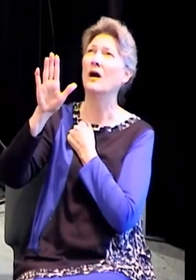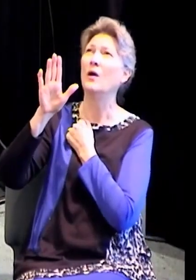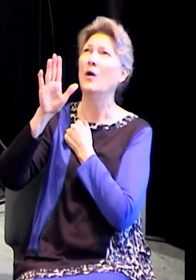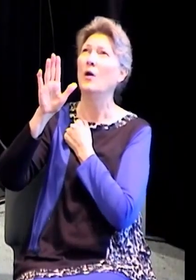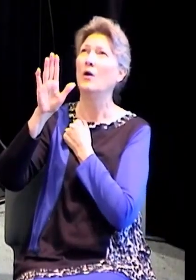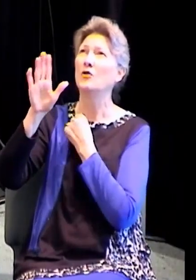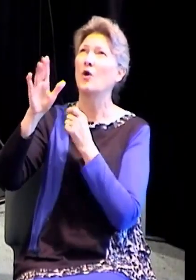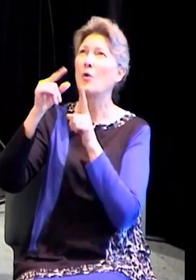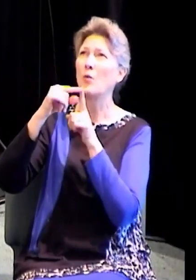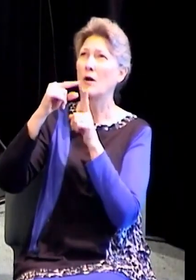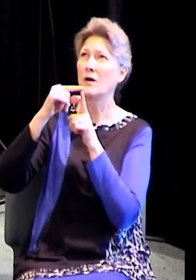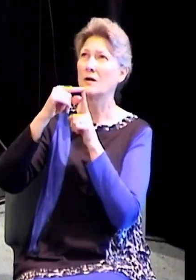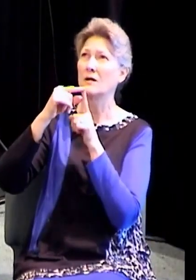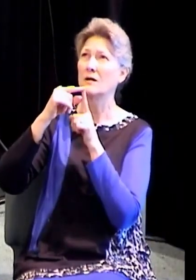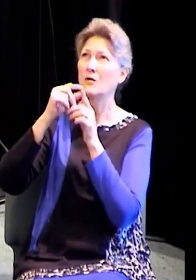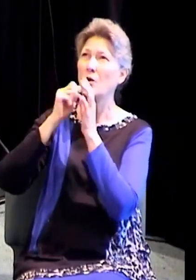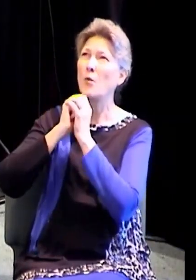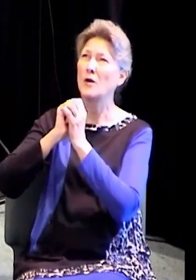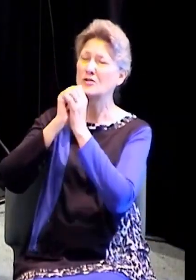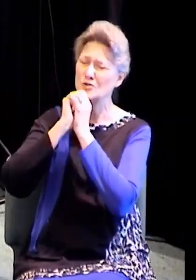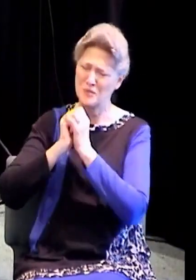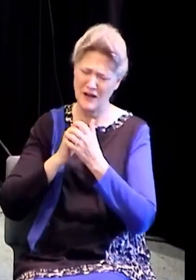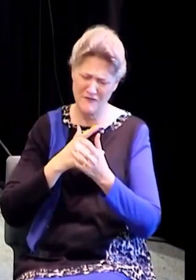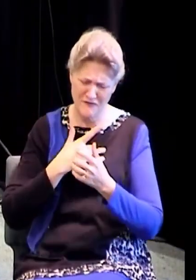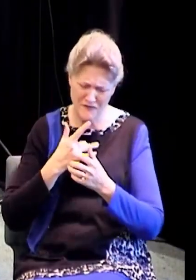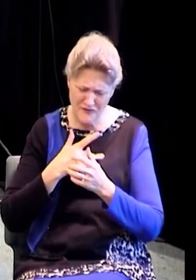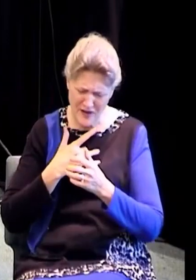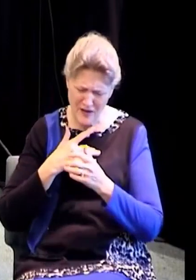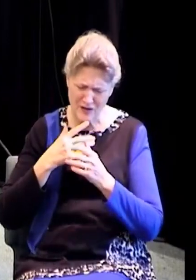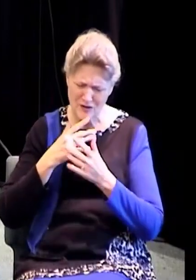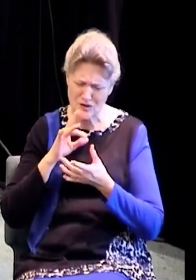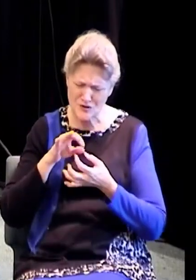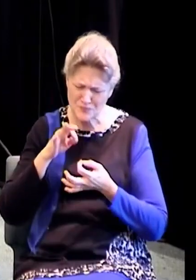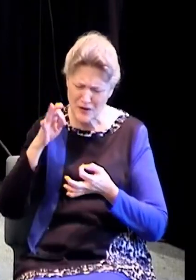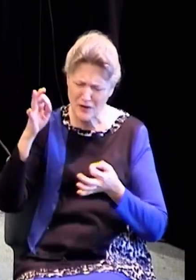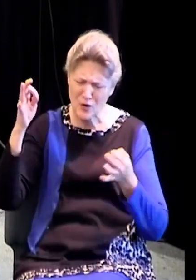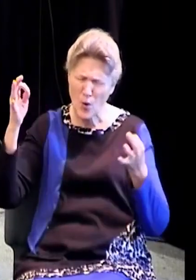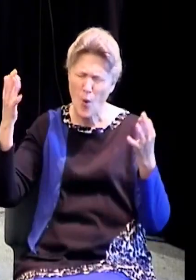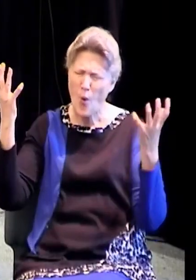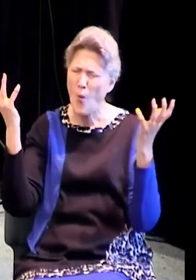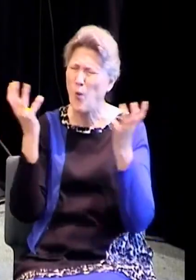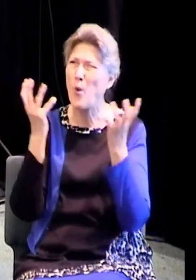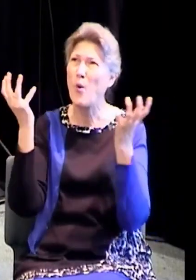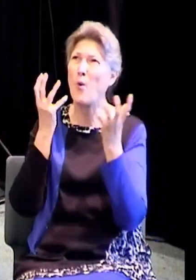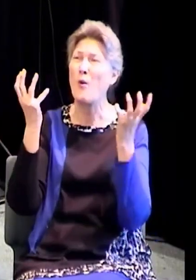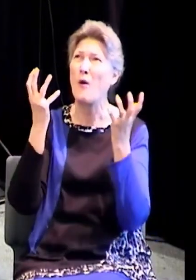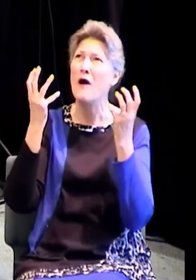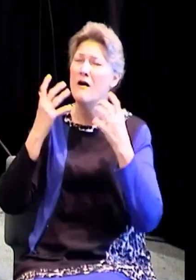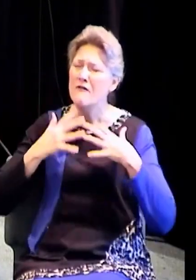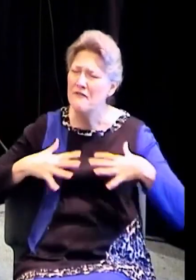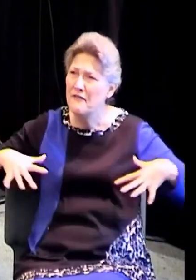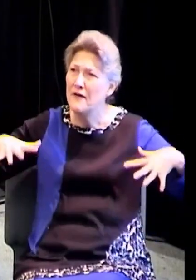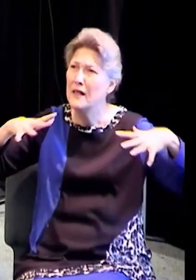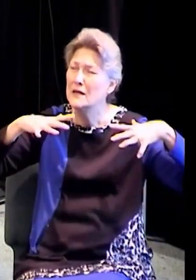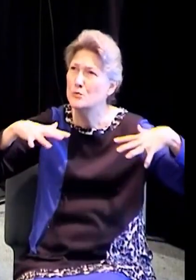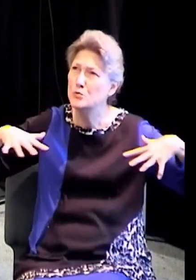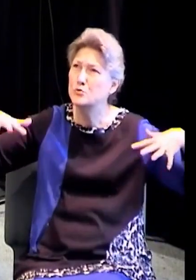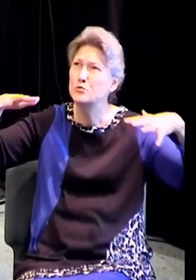in worship we could feel your incredible Spirit filling the sanctuary, God, and even